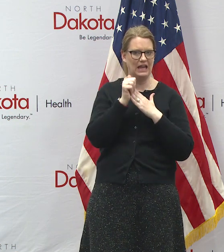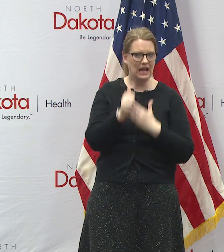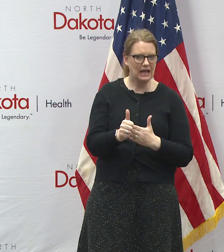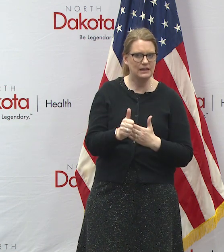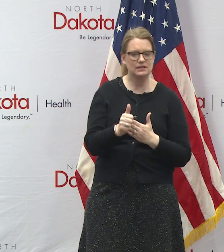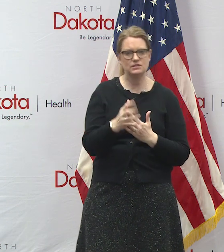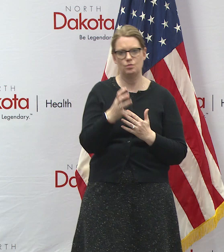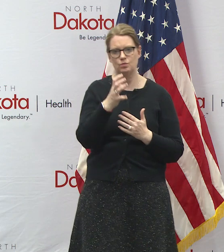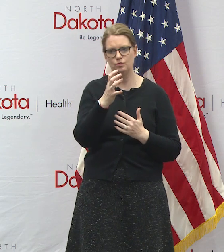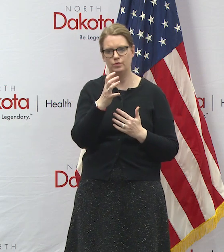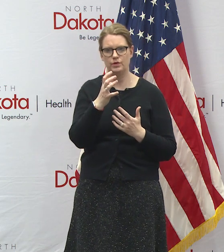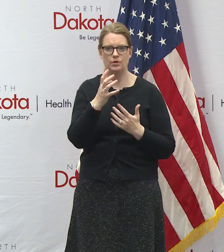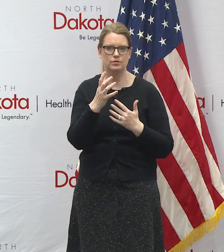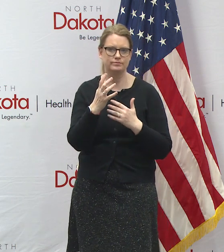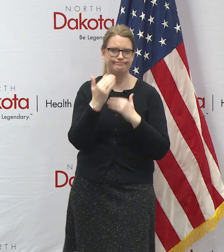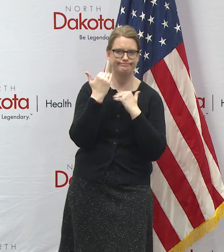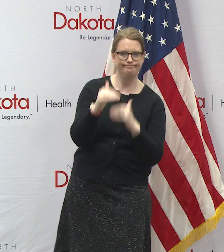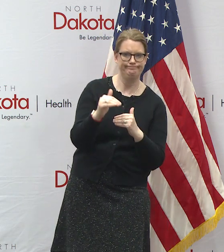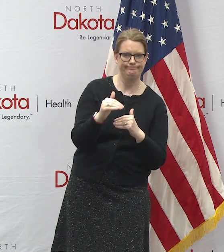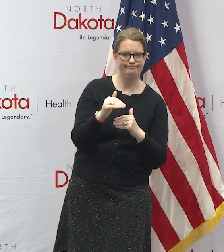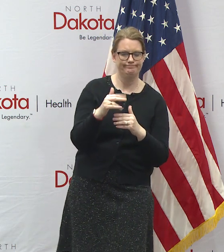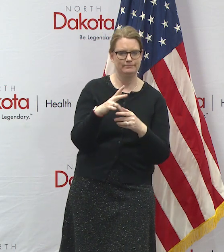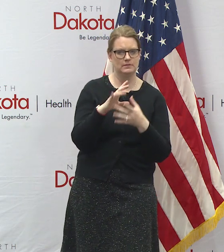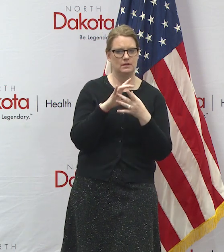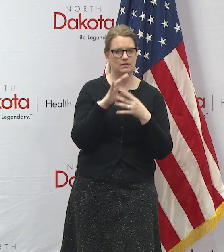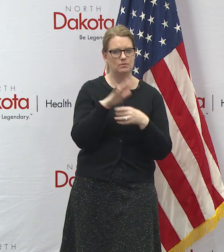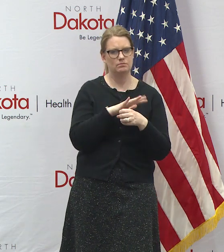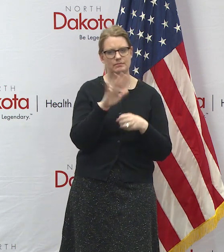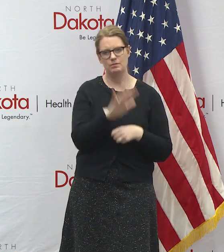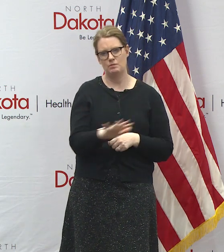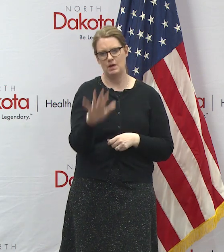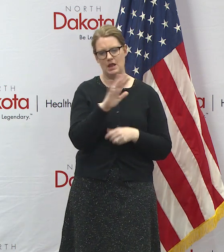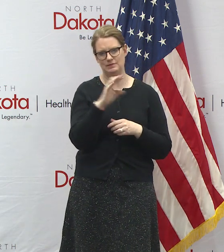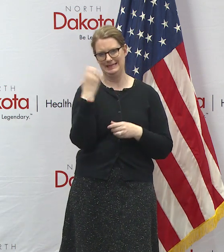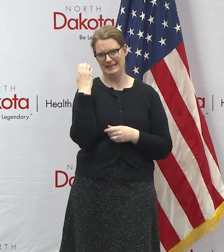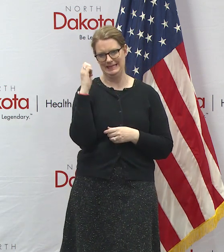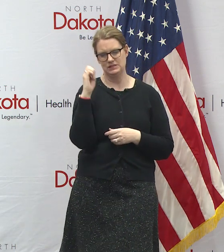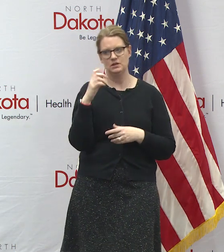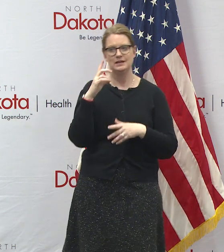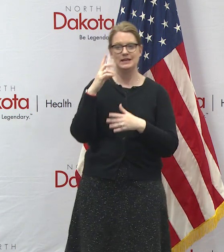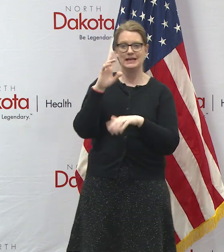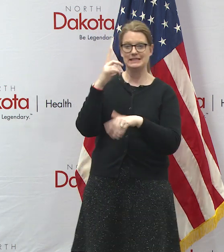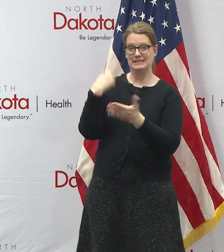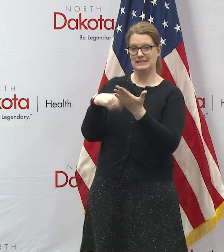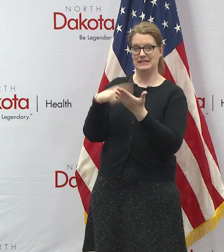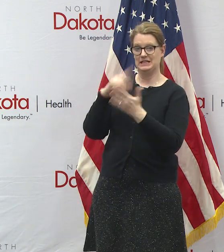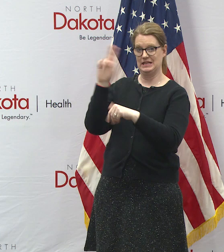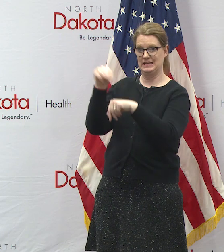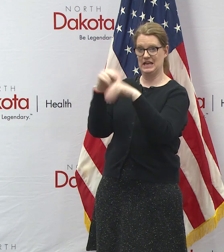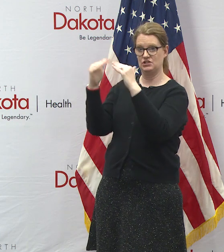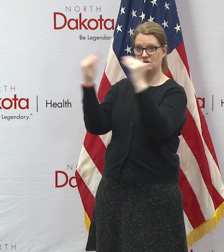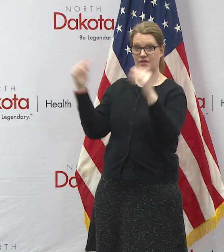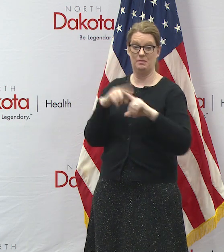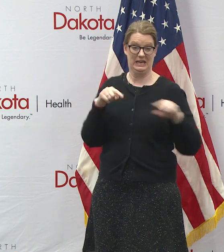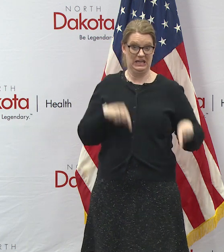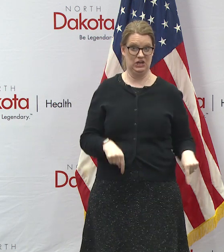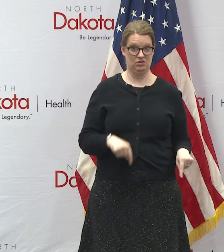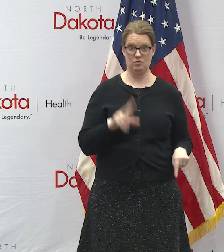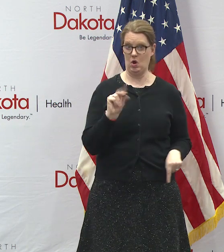or any of the restrictions around easter uh and and it's being discussed at the national level the question have we discussed the answer is no